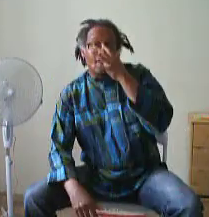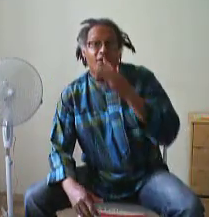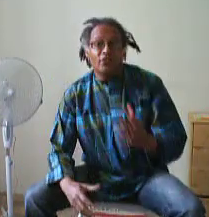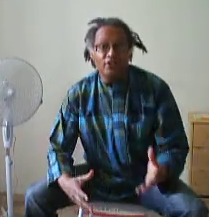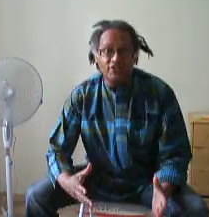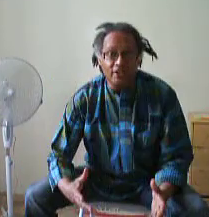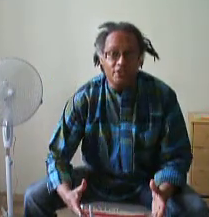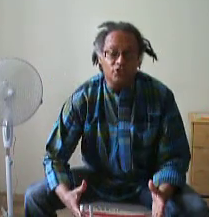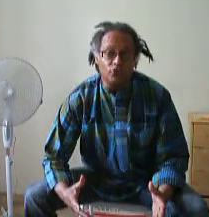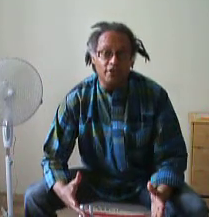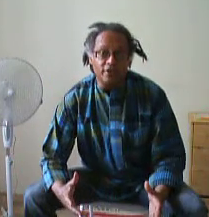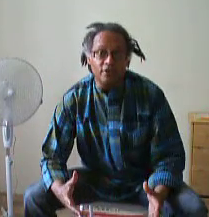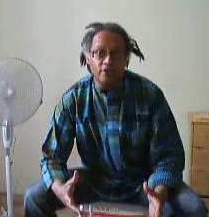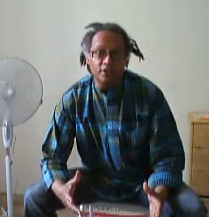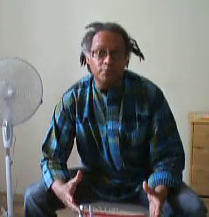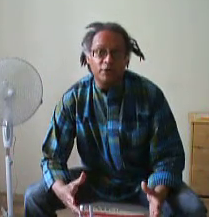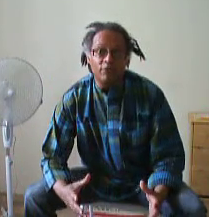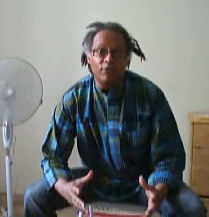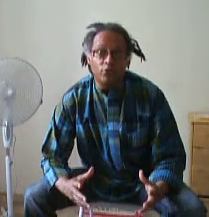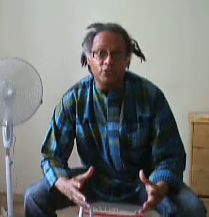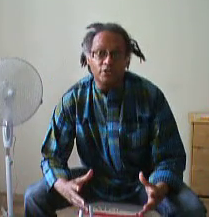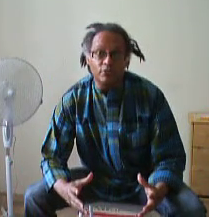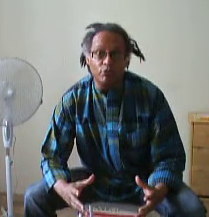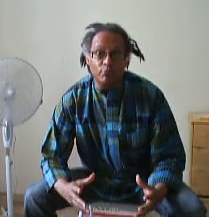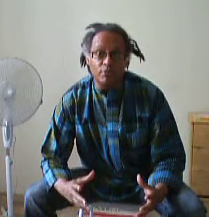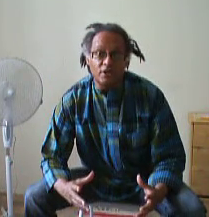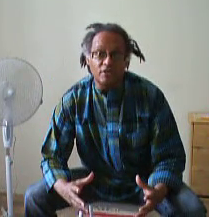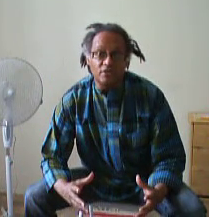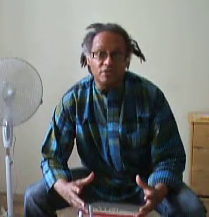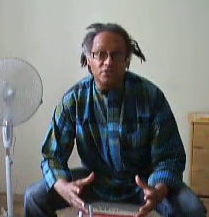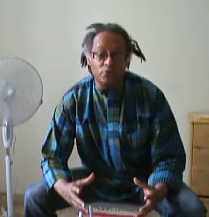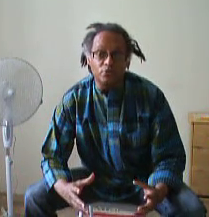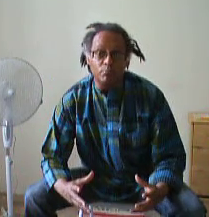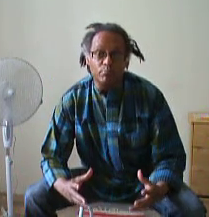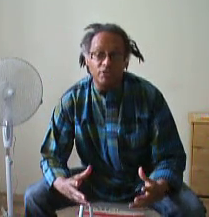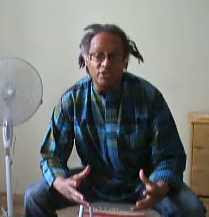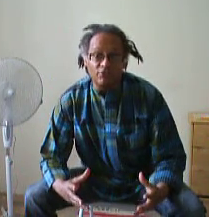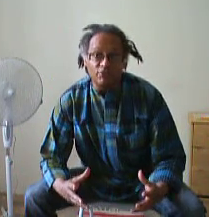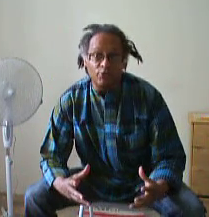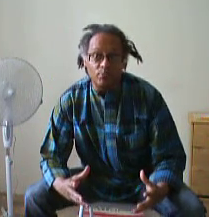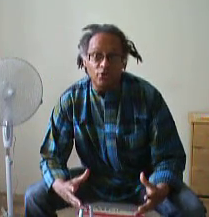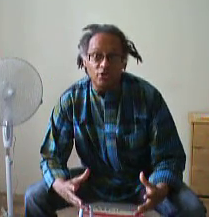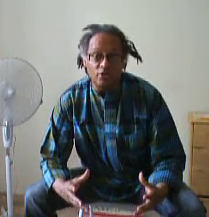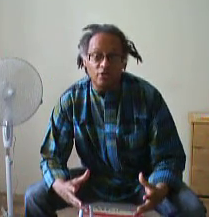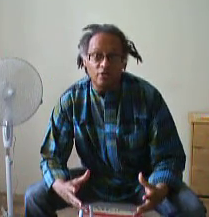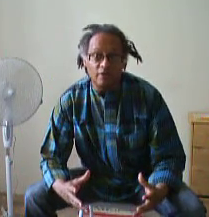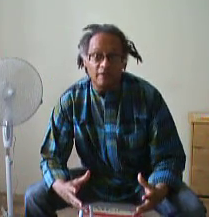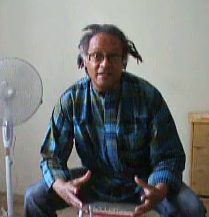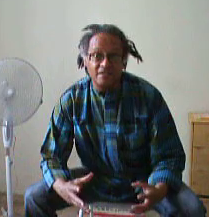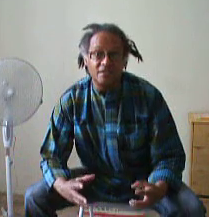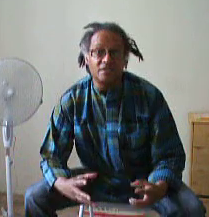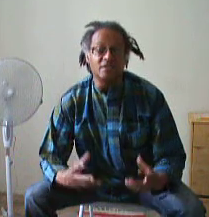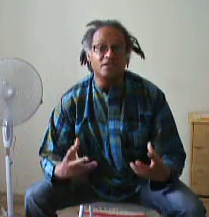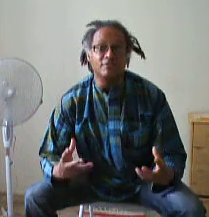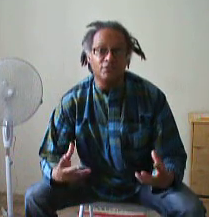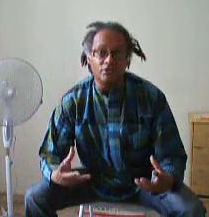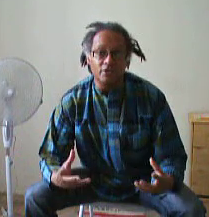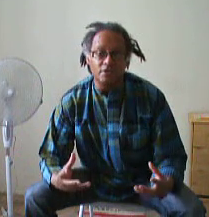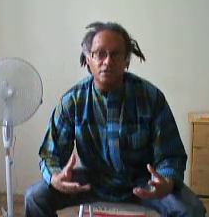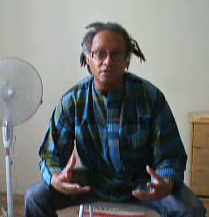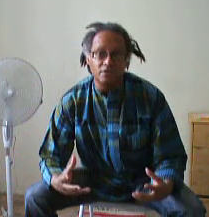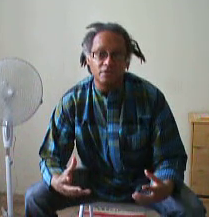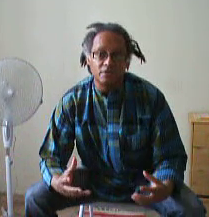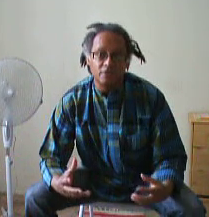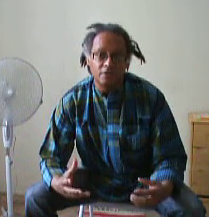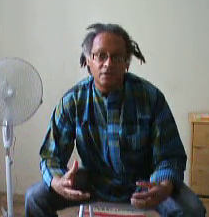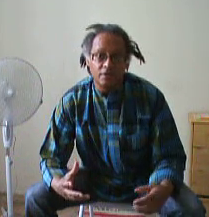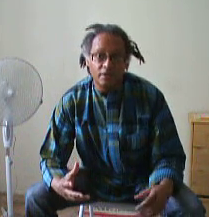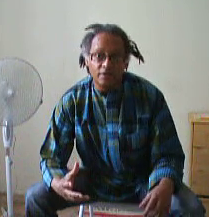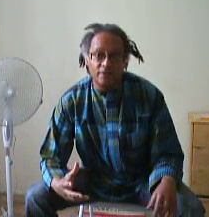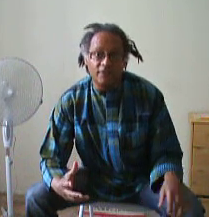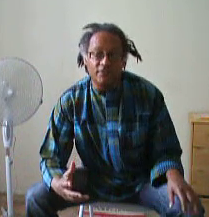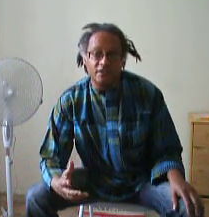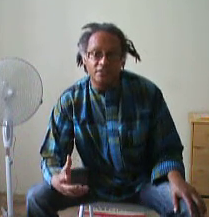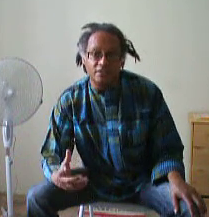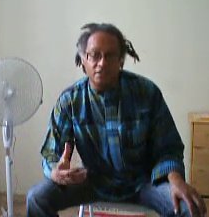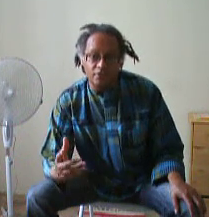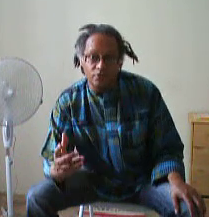The Silent Striker is about 14 year old Marcus who is a brilliant footballer destined for greatness and then he finds out he is